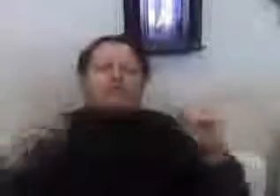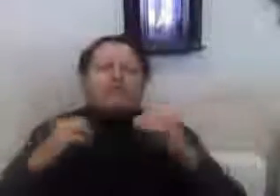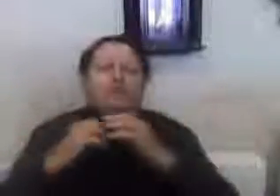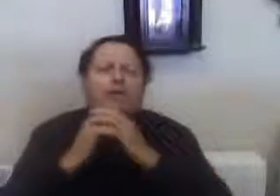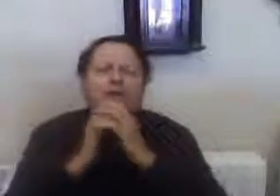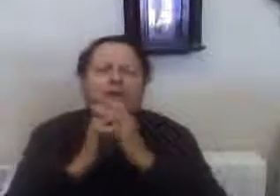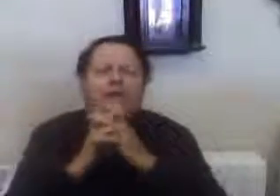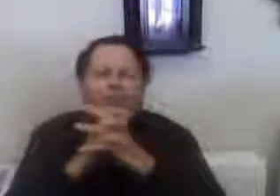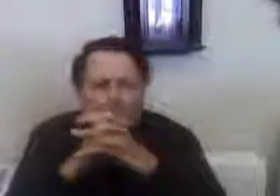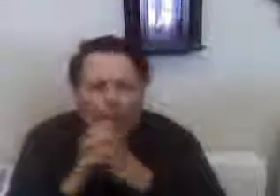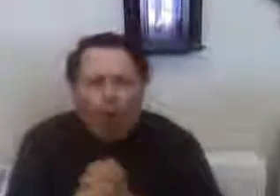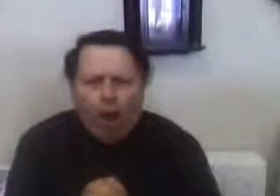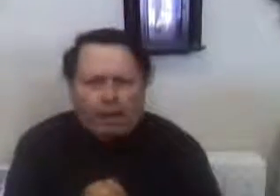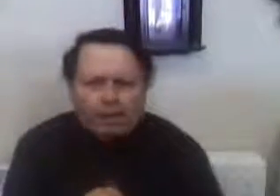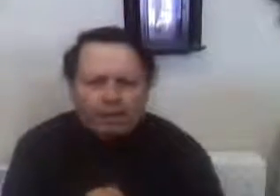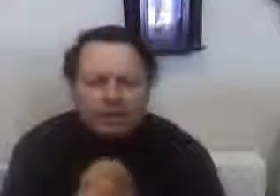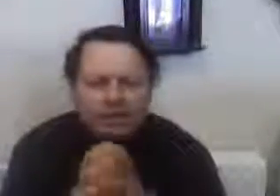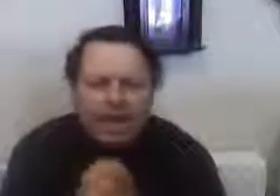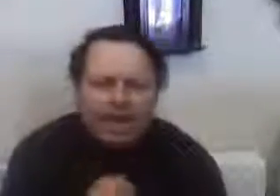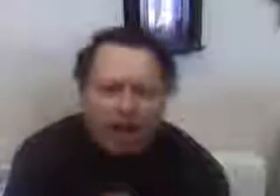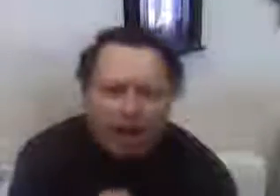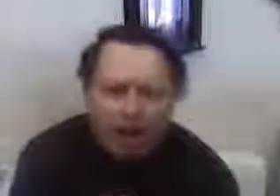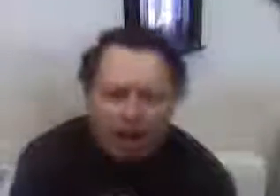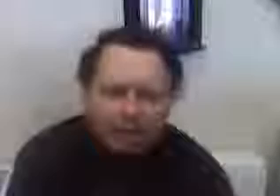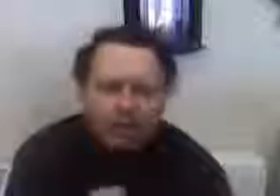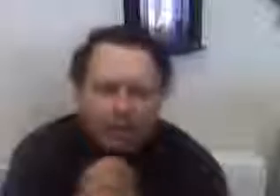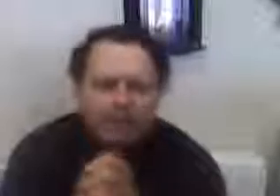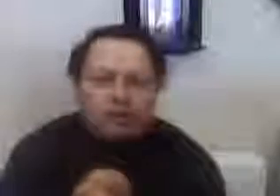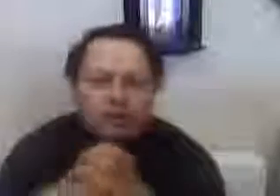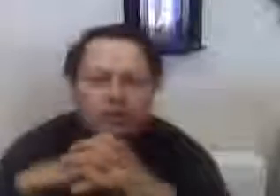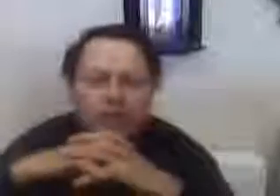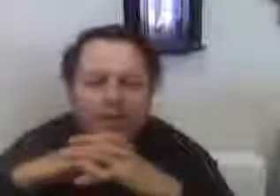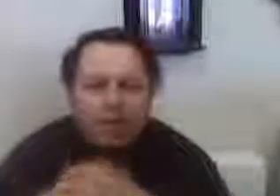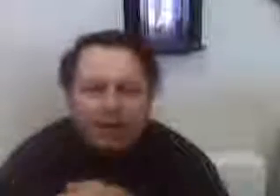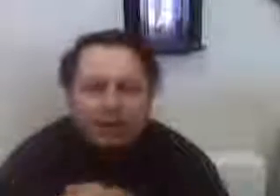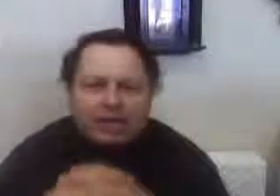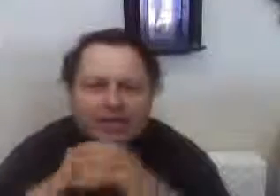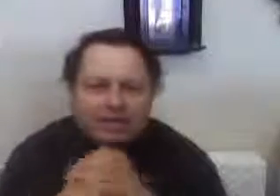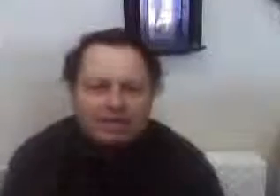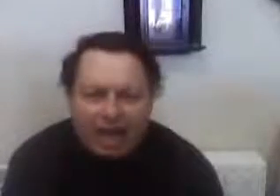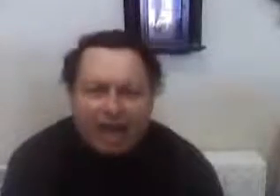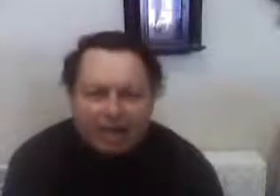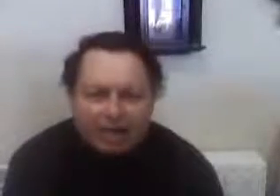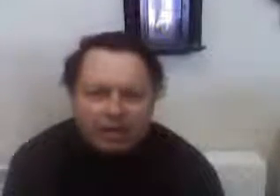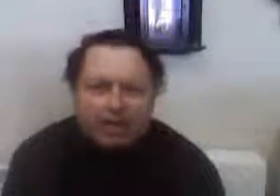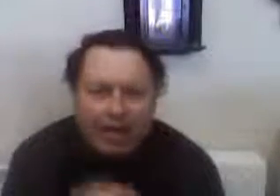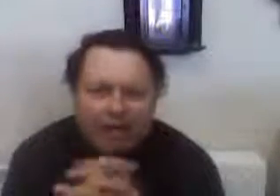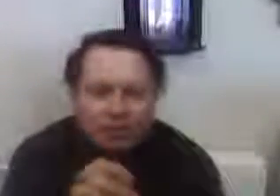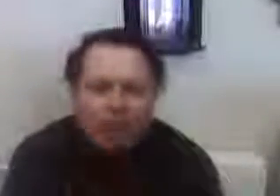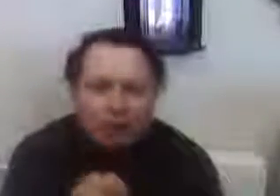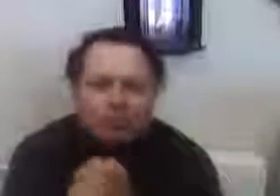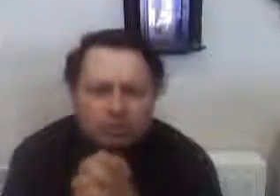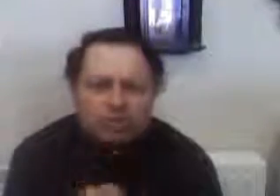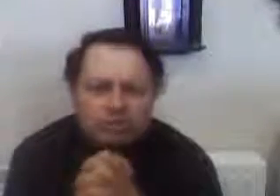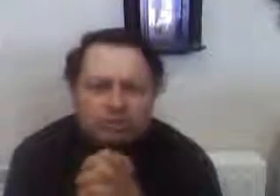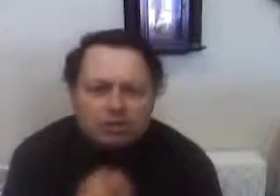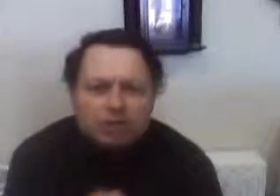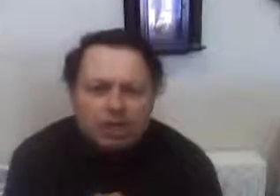with how important they are into the American society. I don't disagree